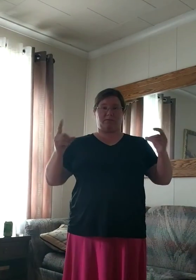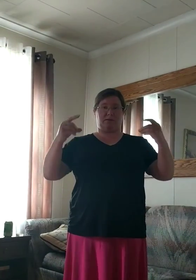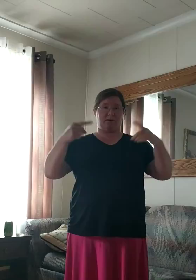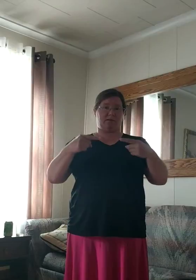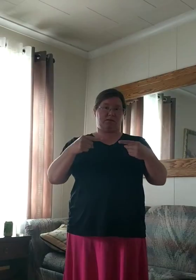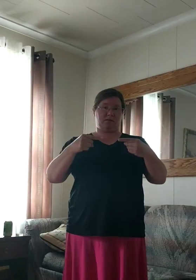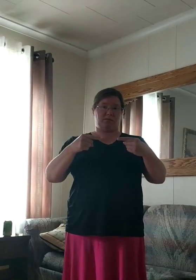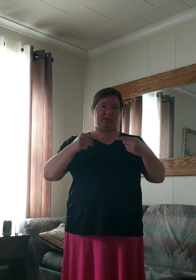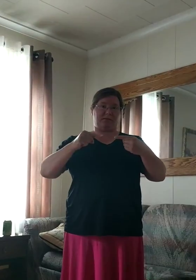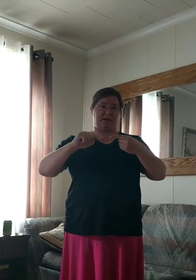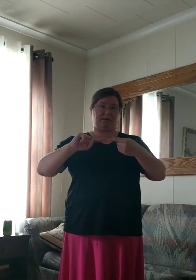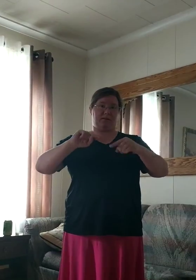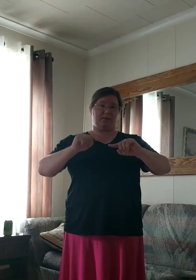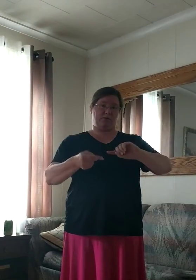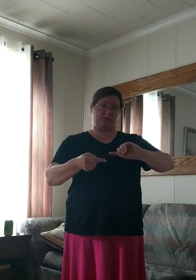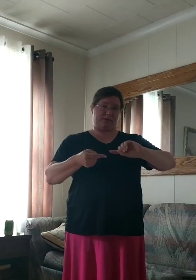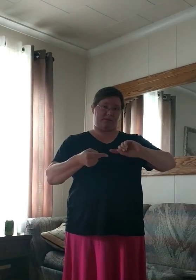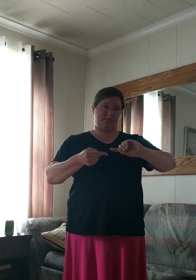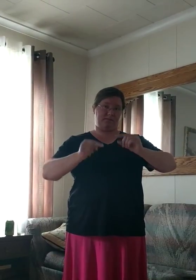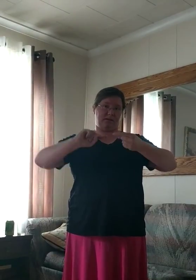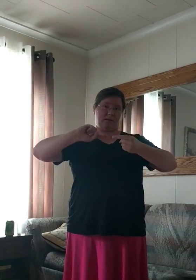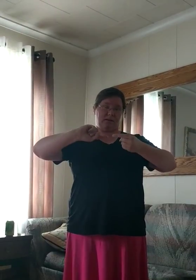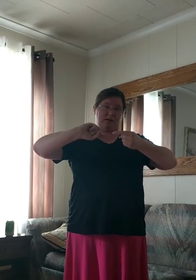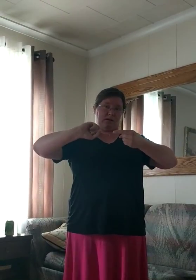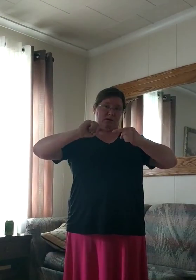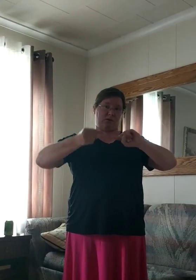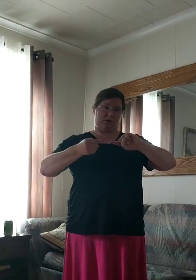fingers, put them together, twist. Hurt.